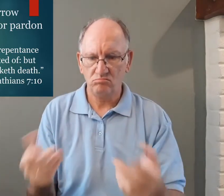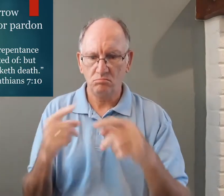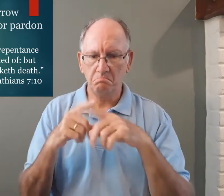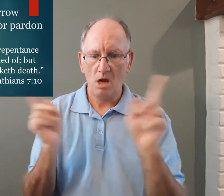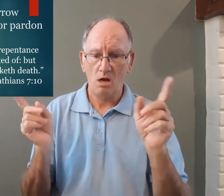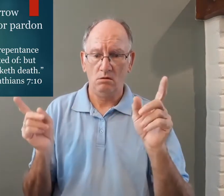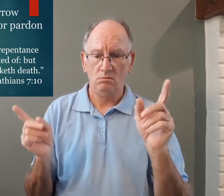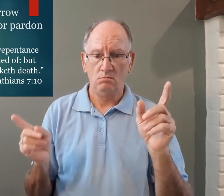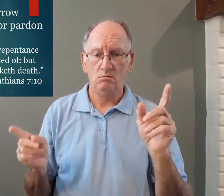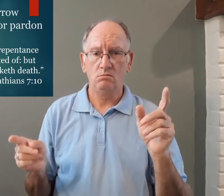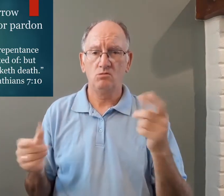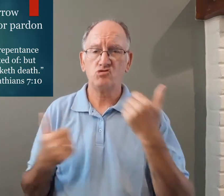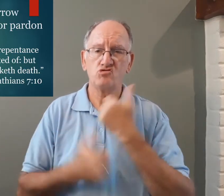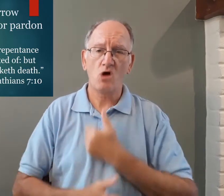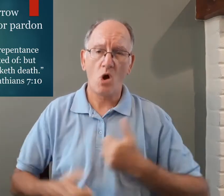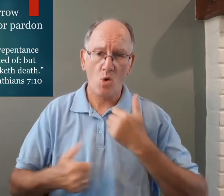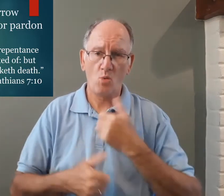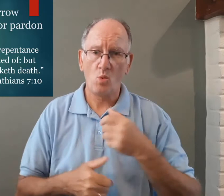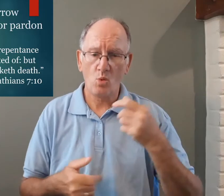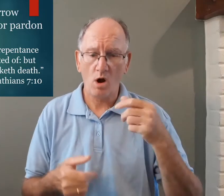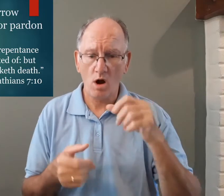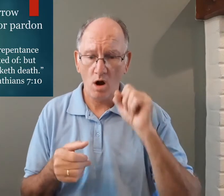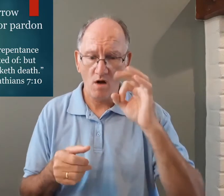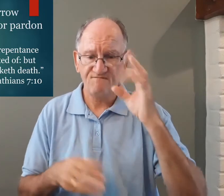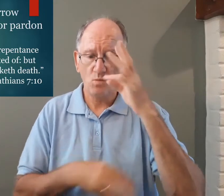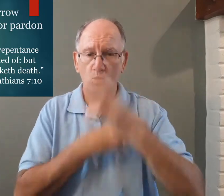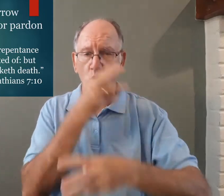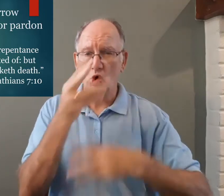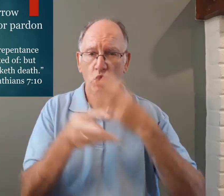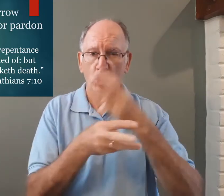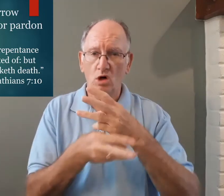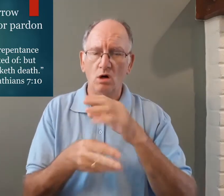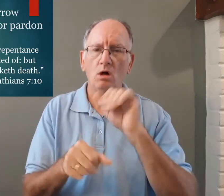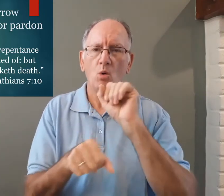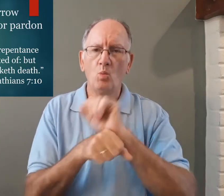but the sorrow of the world worketh death